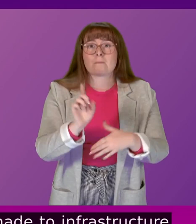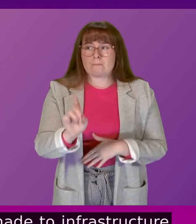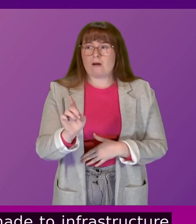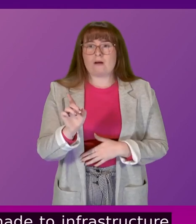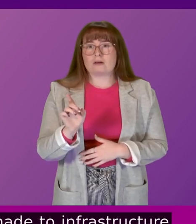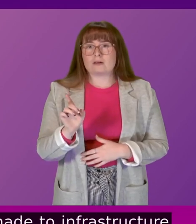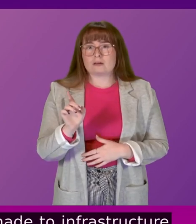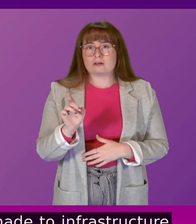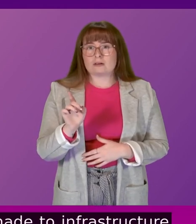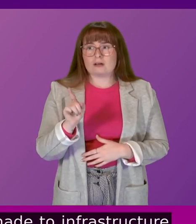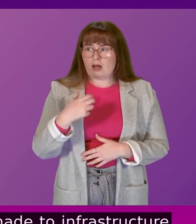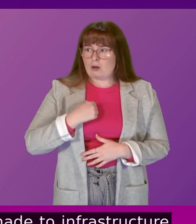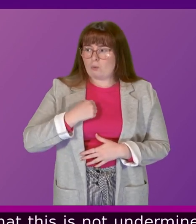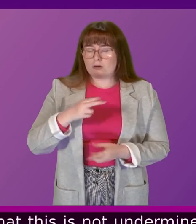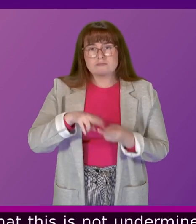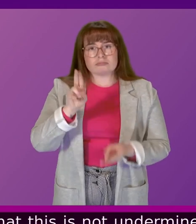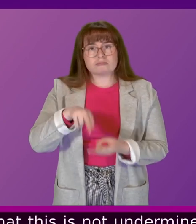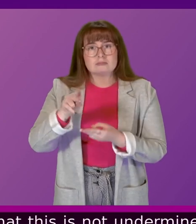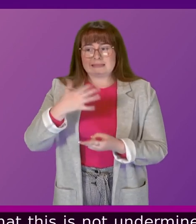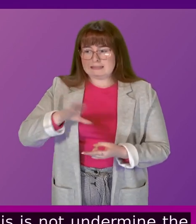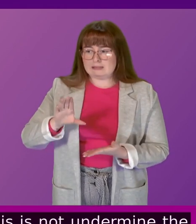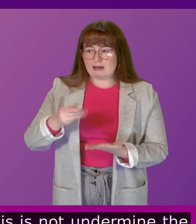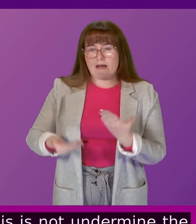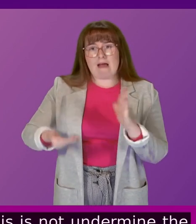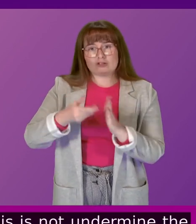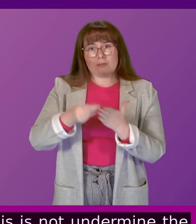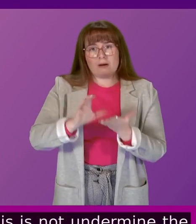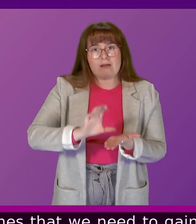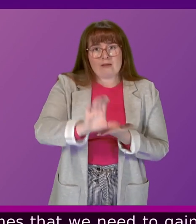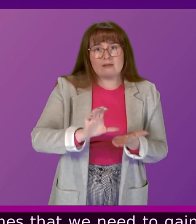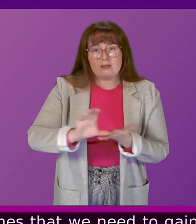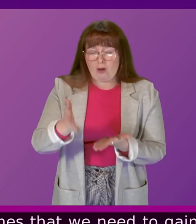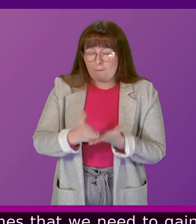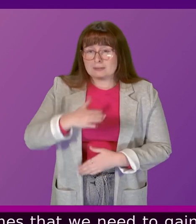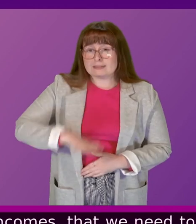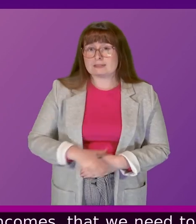growth and the growth in incomes that we need to gain extra money through the fiscal framework that's so badly needed.